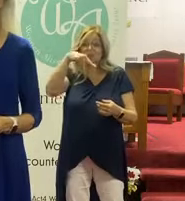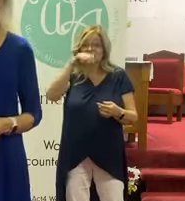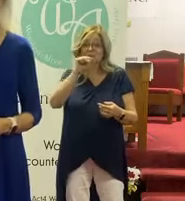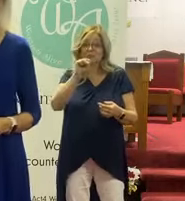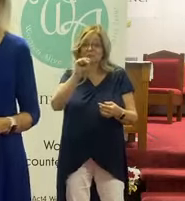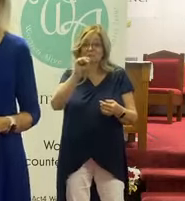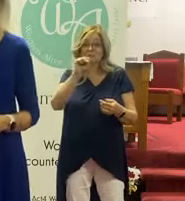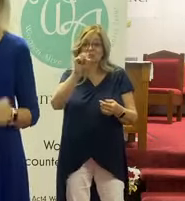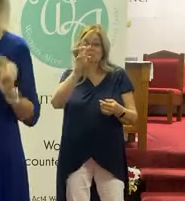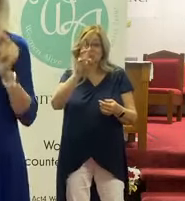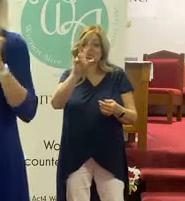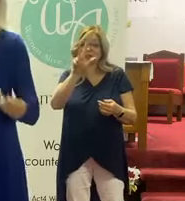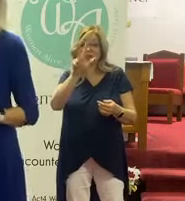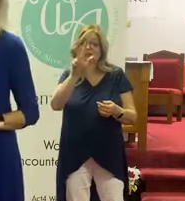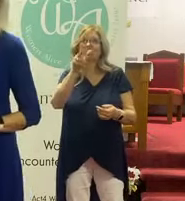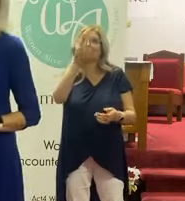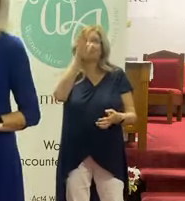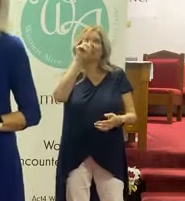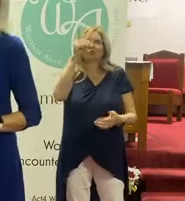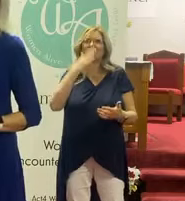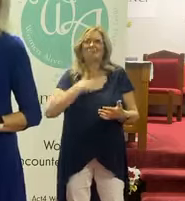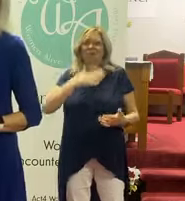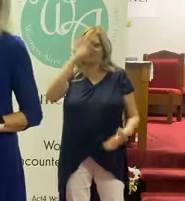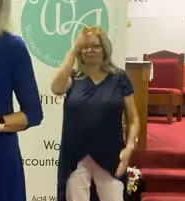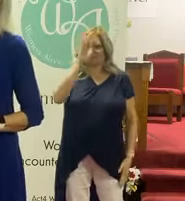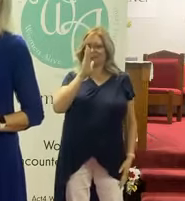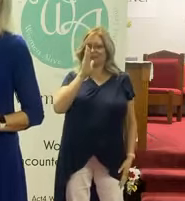says, Oh God, you are my God.